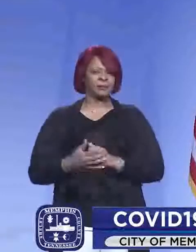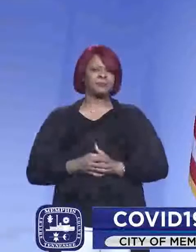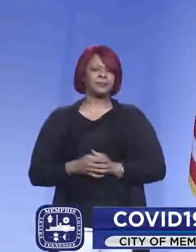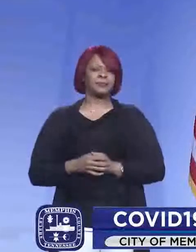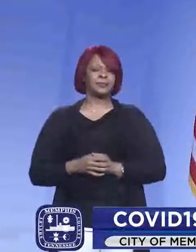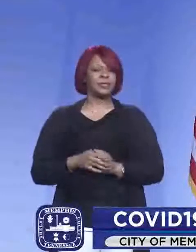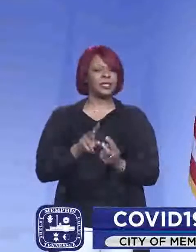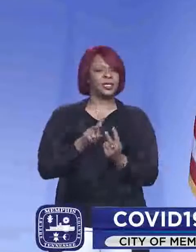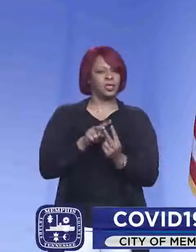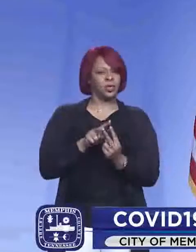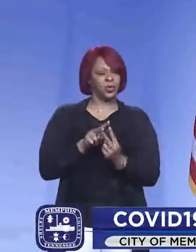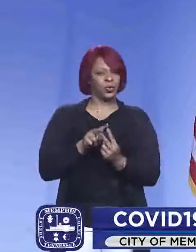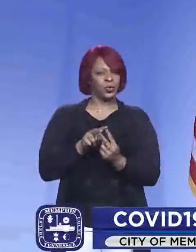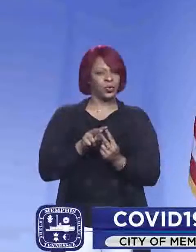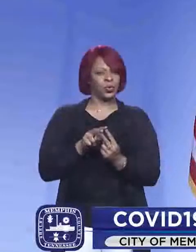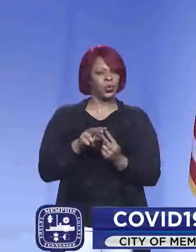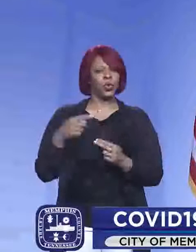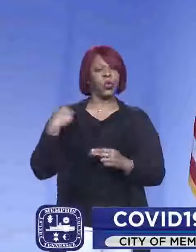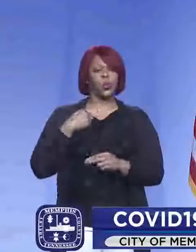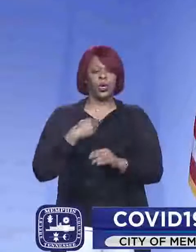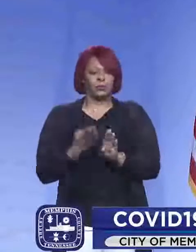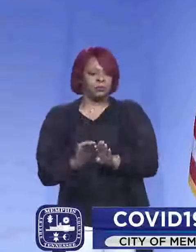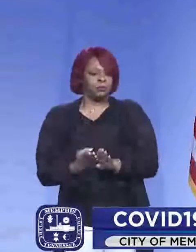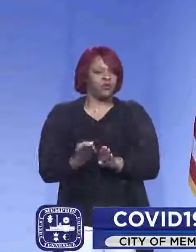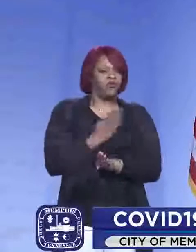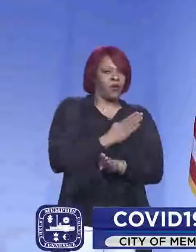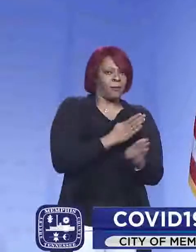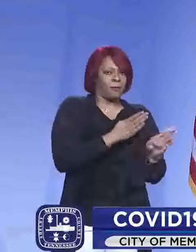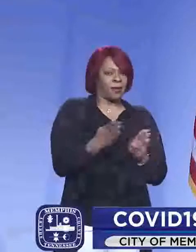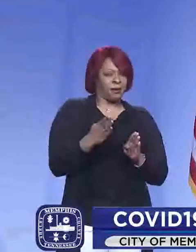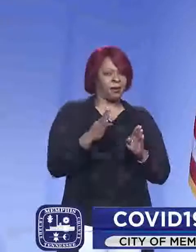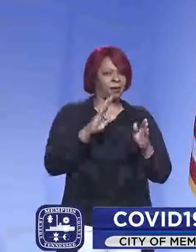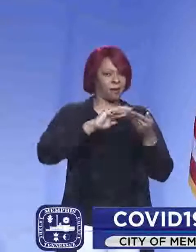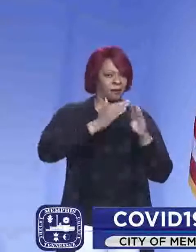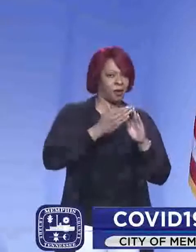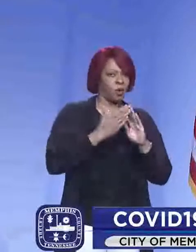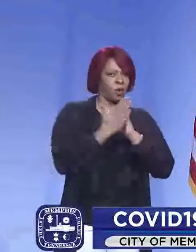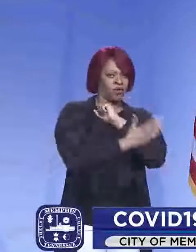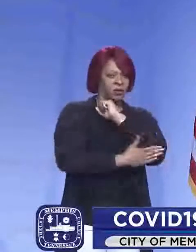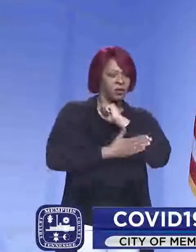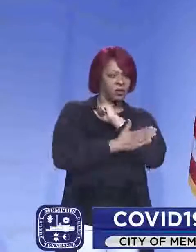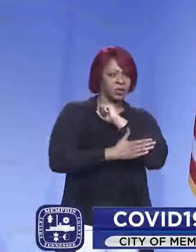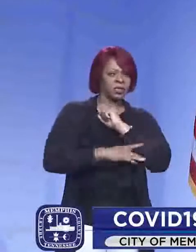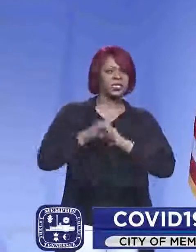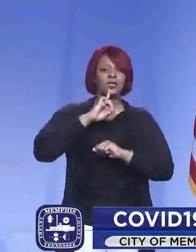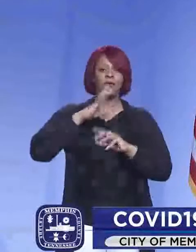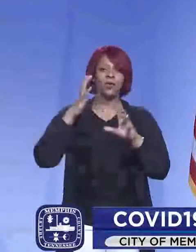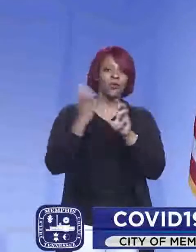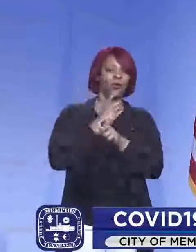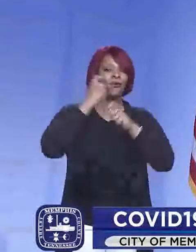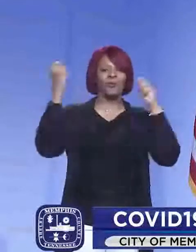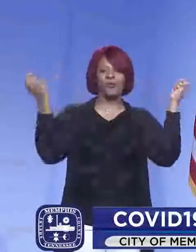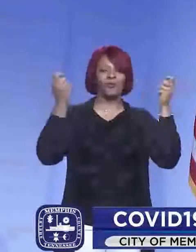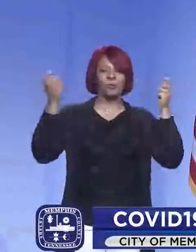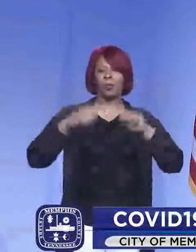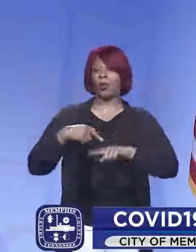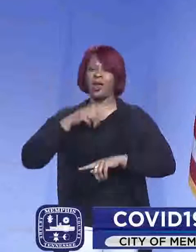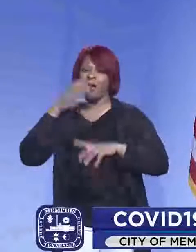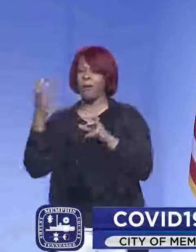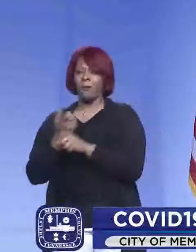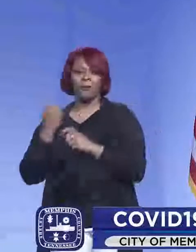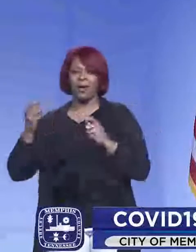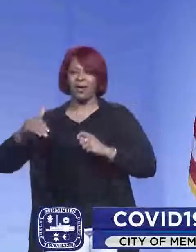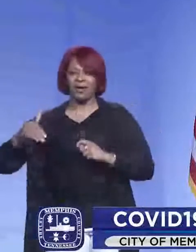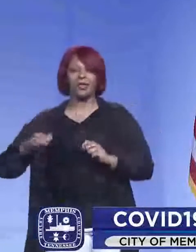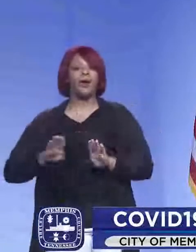either we prematurely as a community and as a, as a country declare victory when we haven't won and